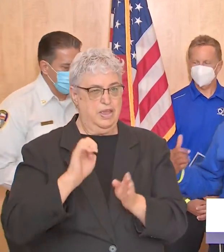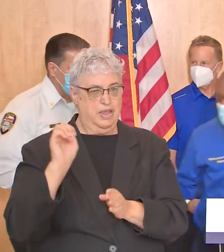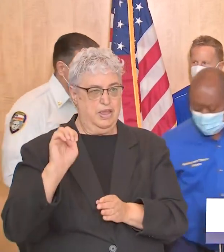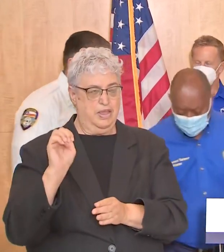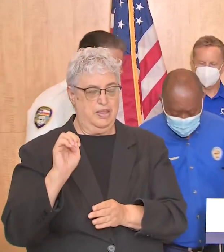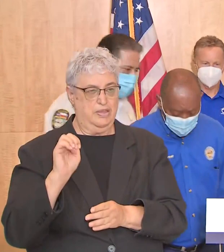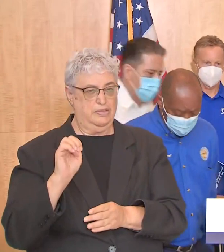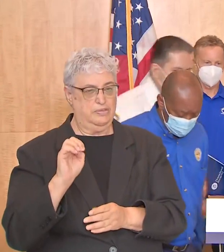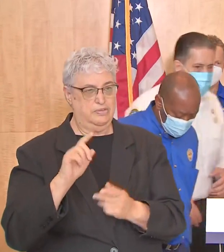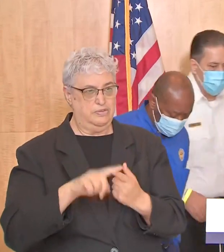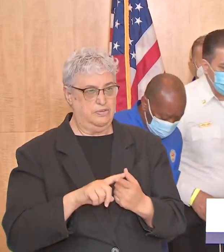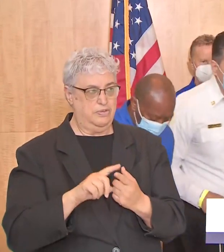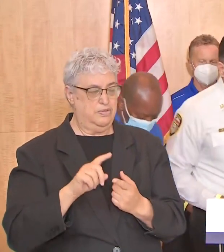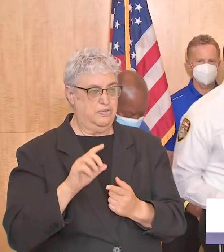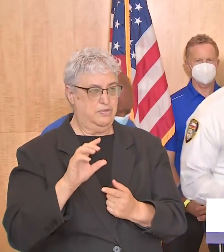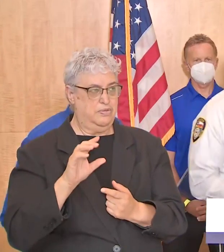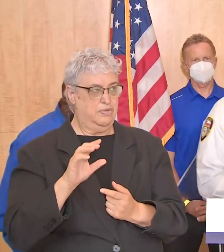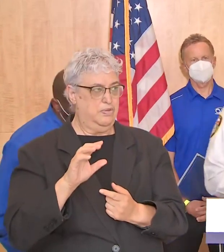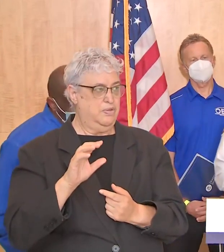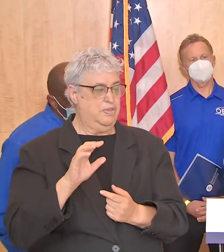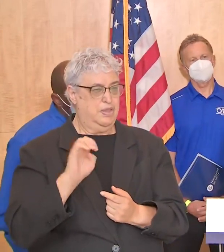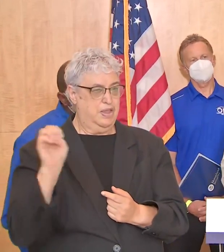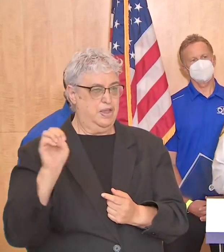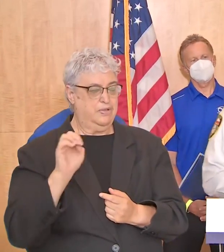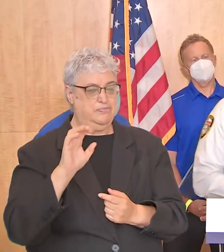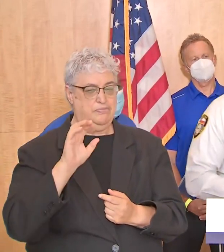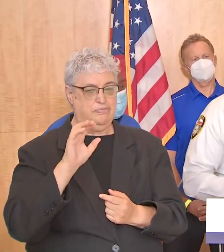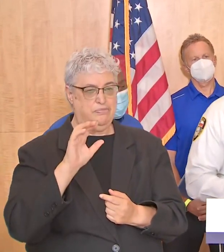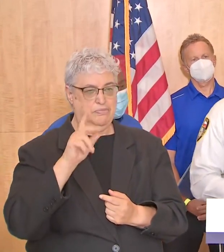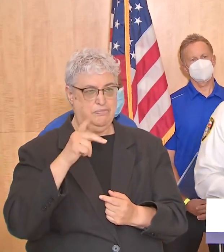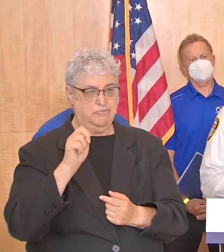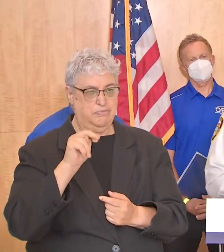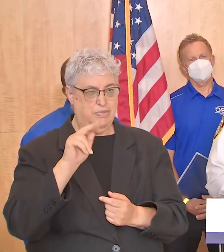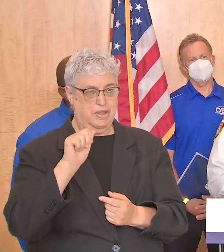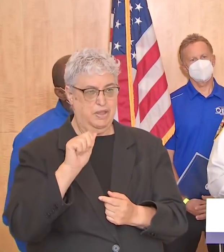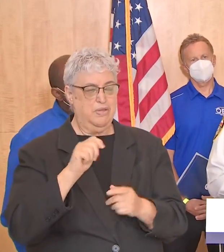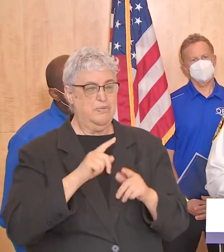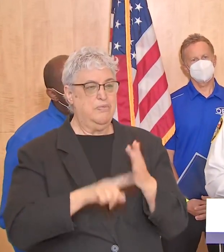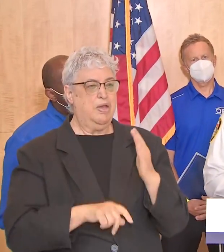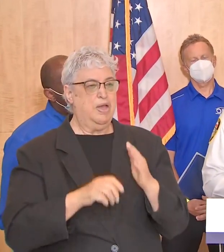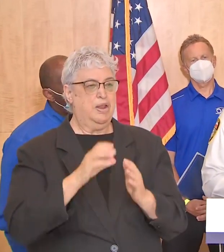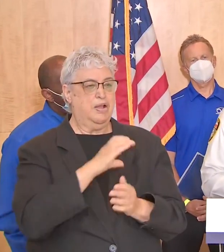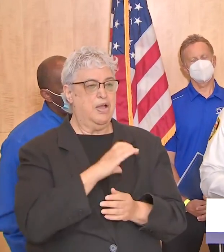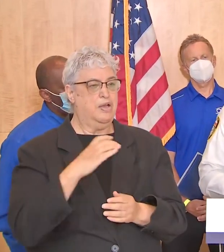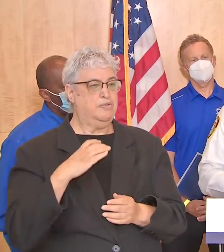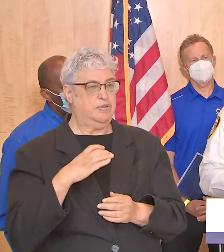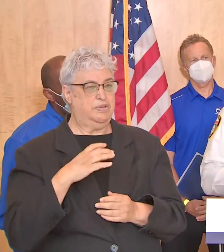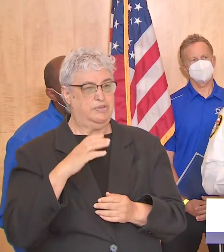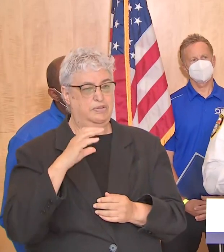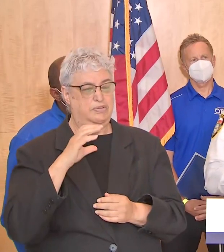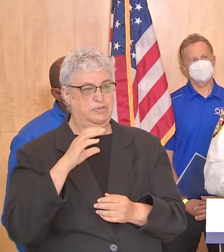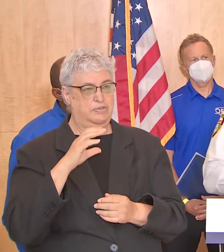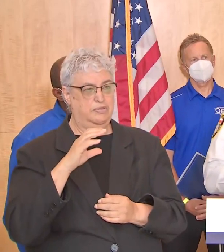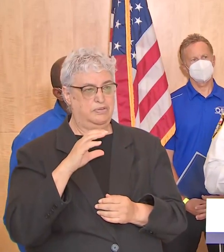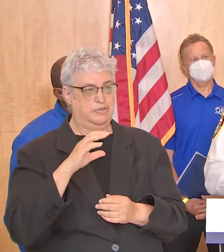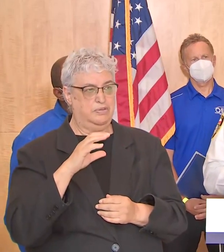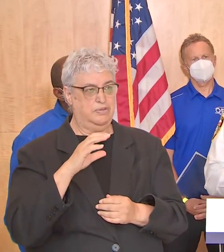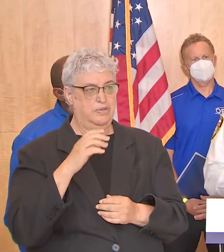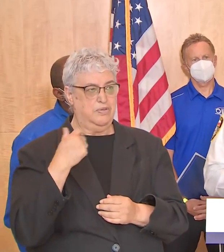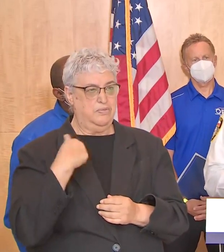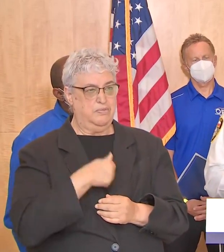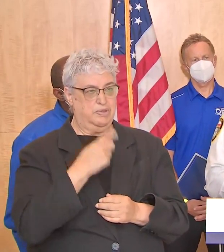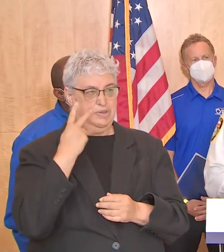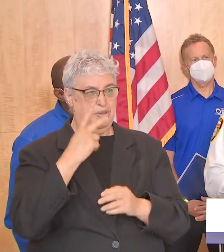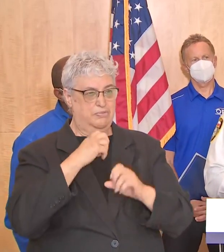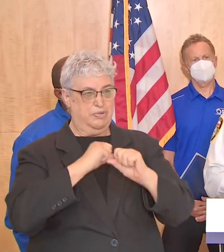chief penya thank you mayor yes as so to piggyback on what the congresswoman was saying um we're we're looking at protection